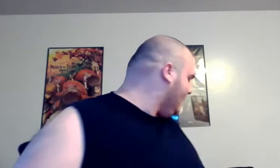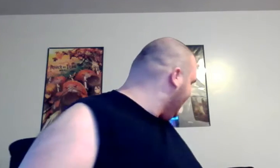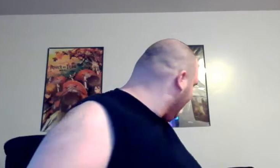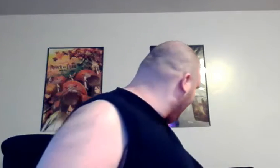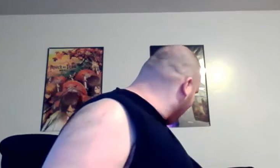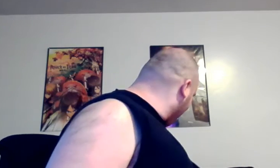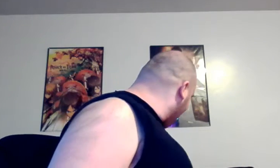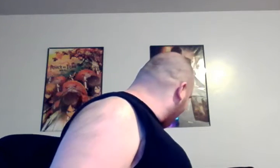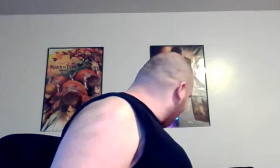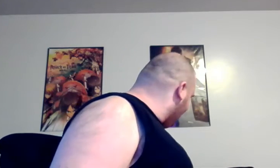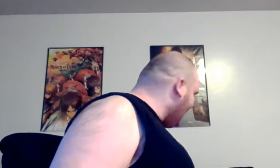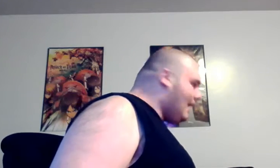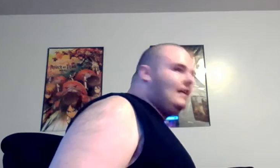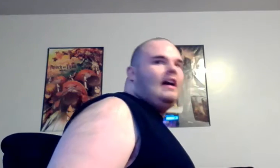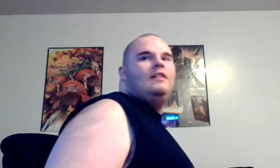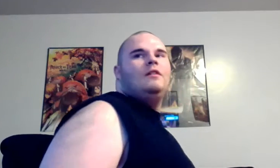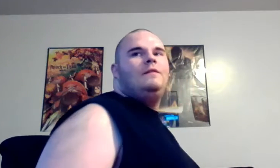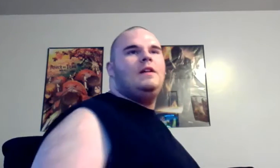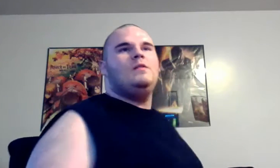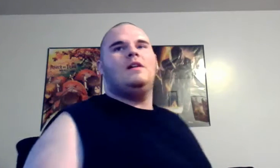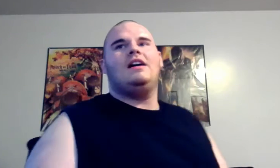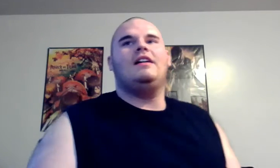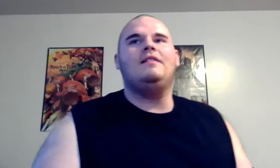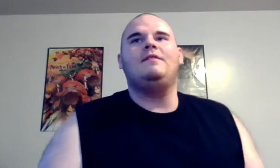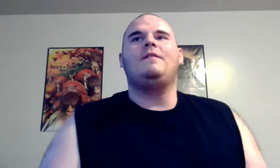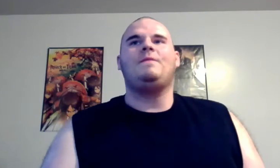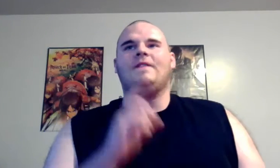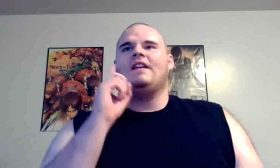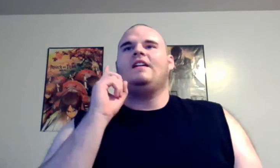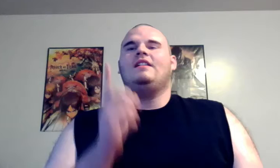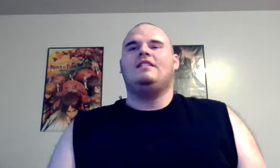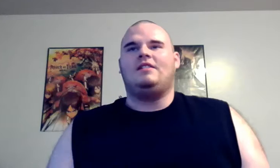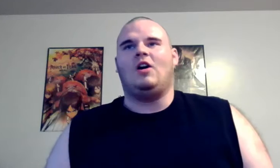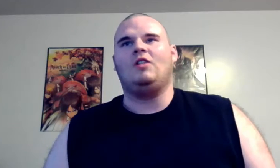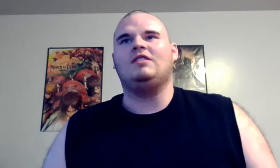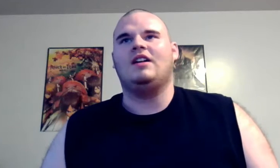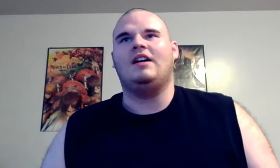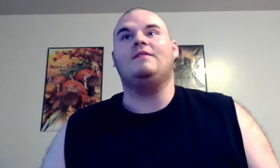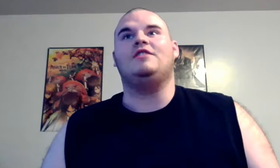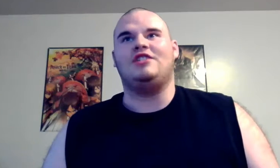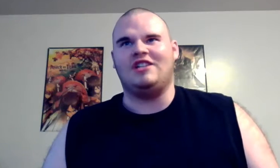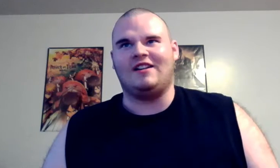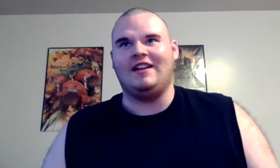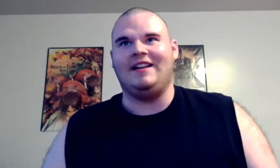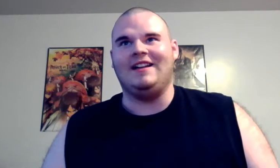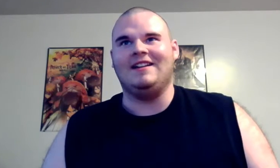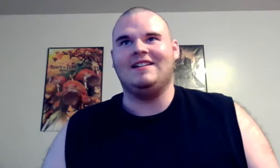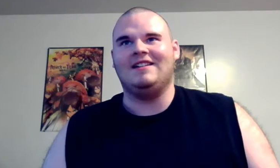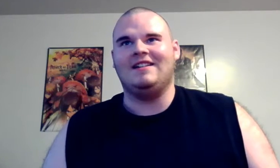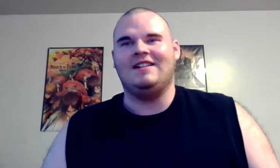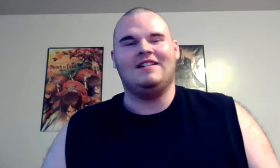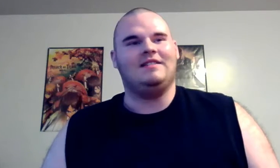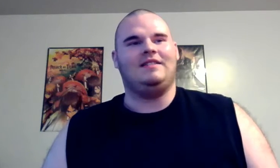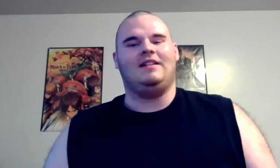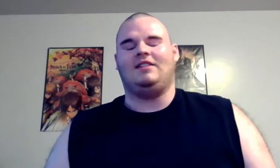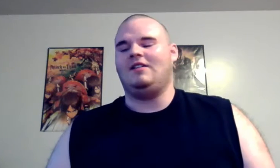and today I got a review of Cult of Chucky the long